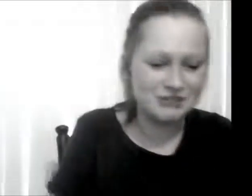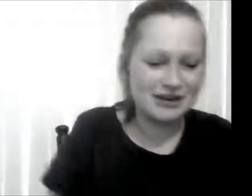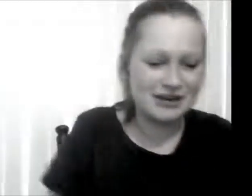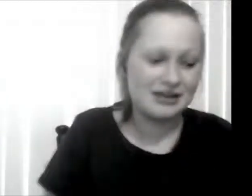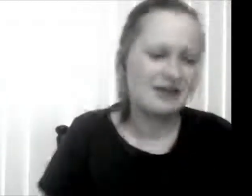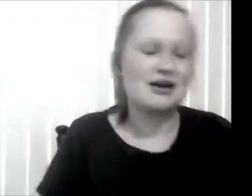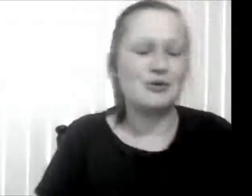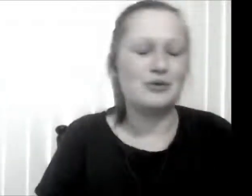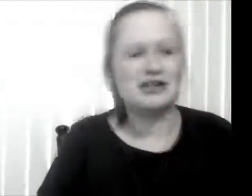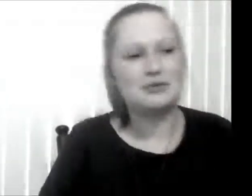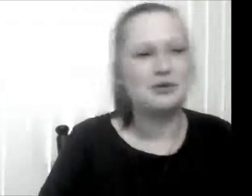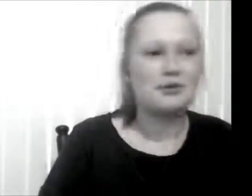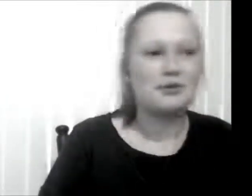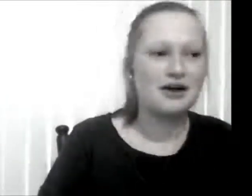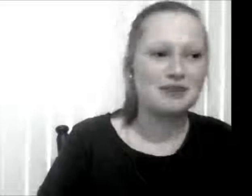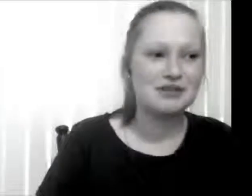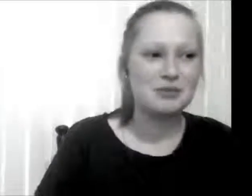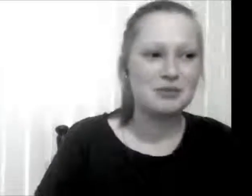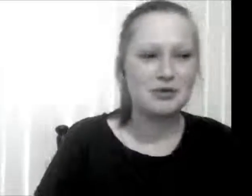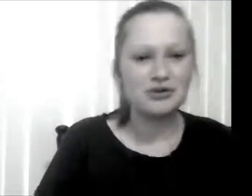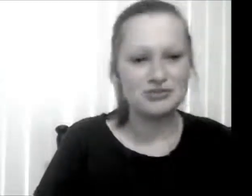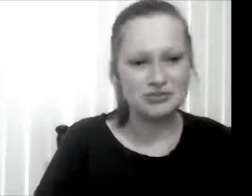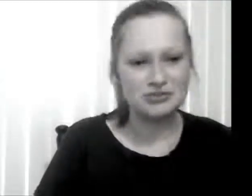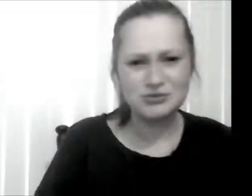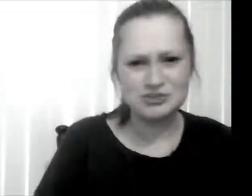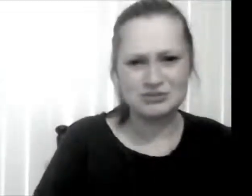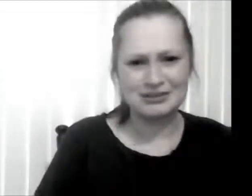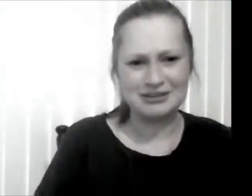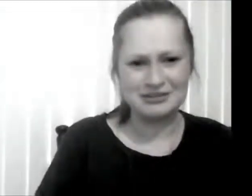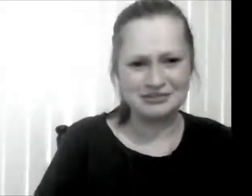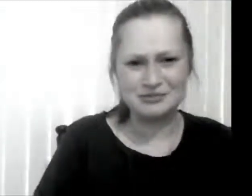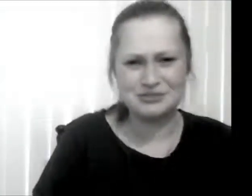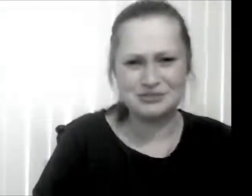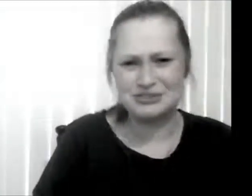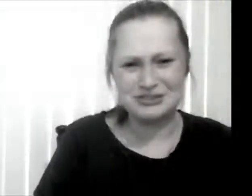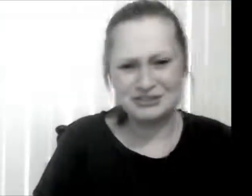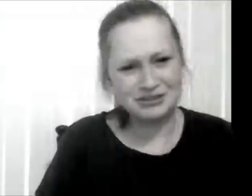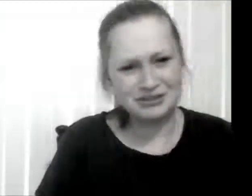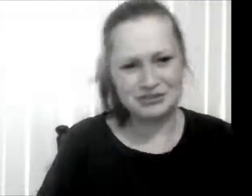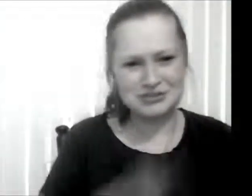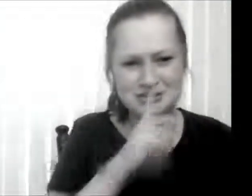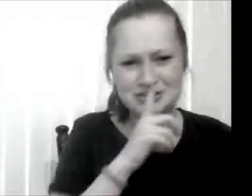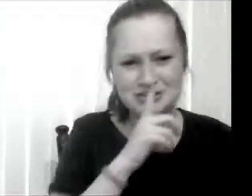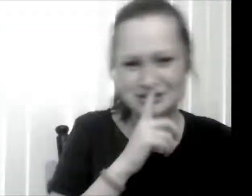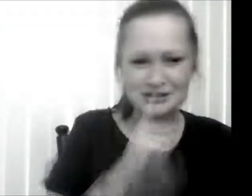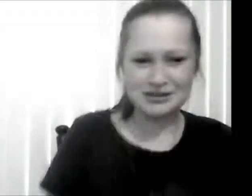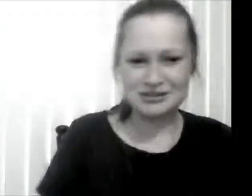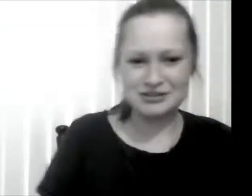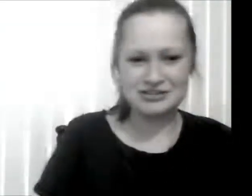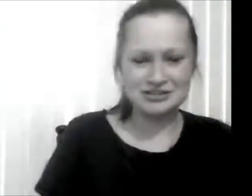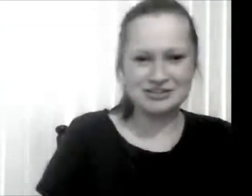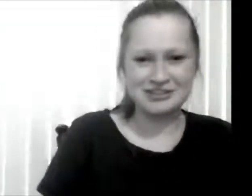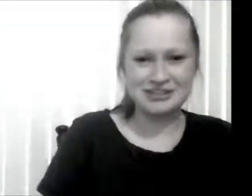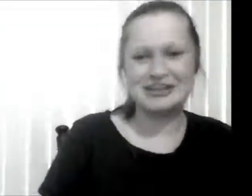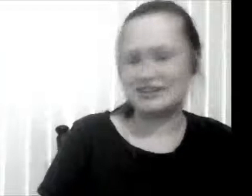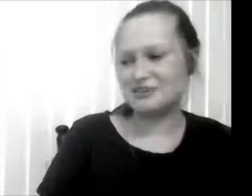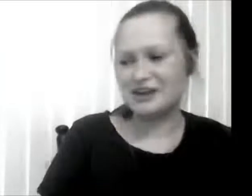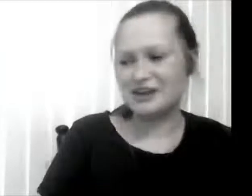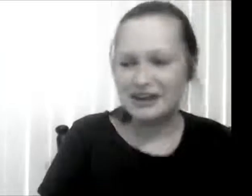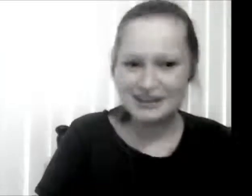of my Winnie the Pooh coloring book. Don't judge me. Don't. Shh. Shh. It's a great idea.